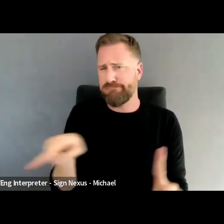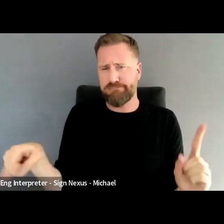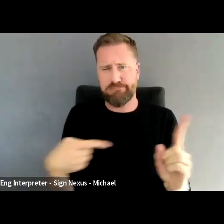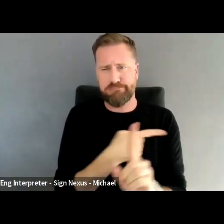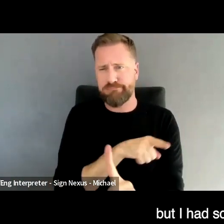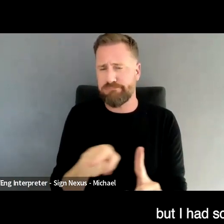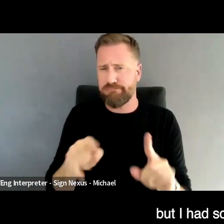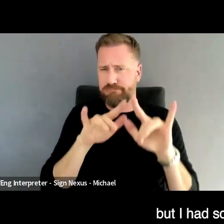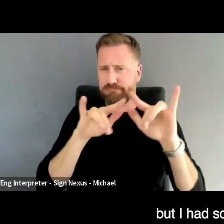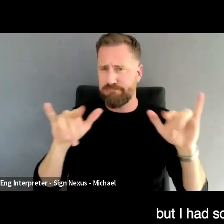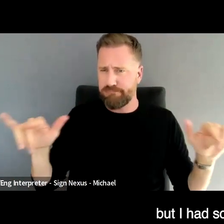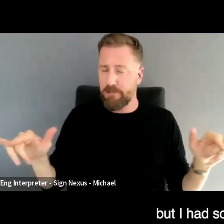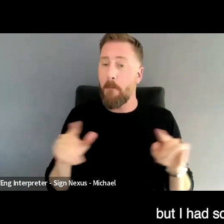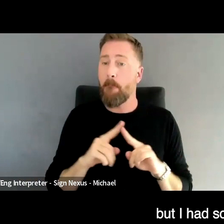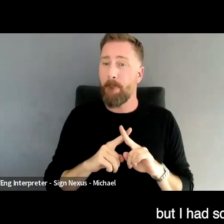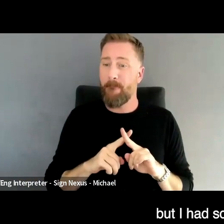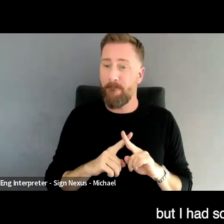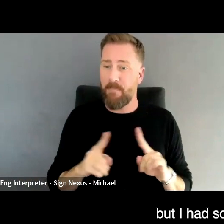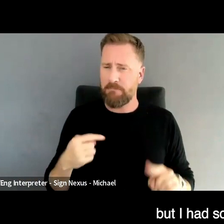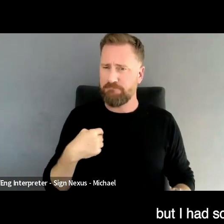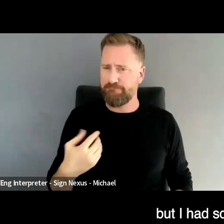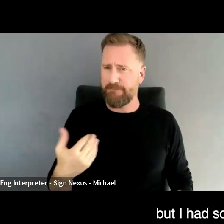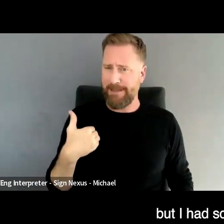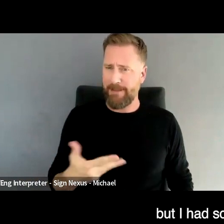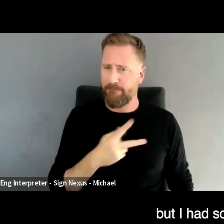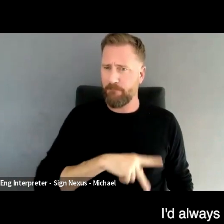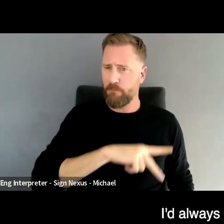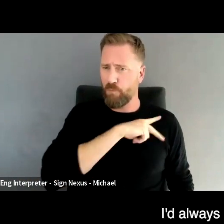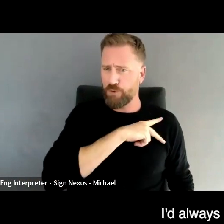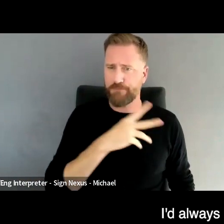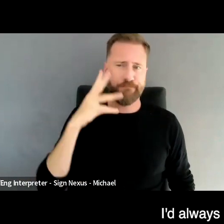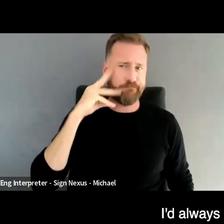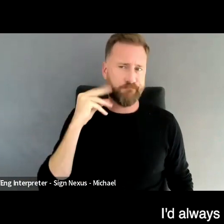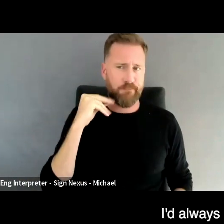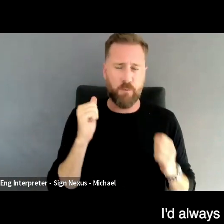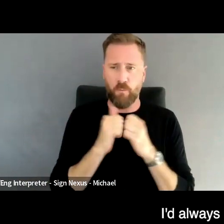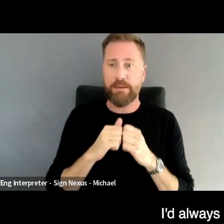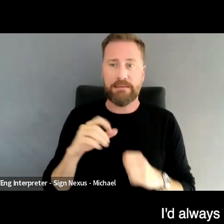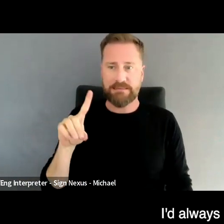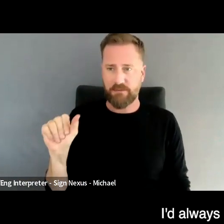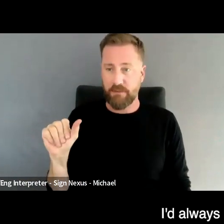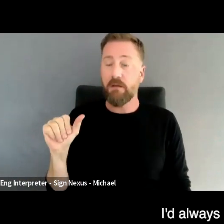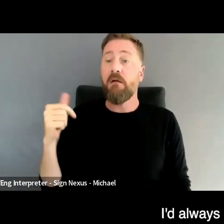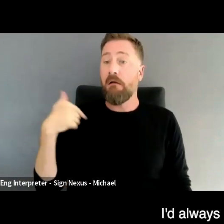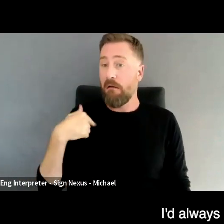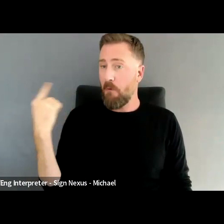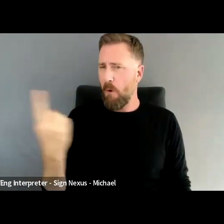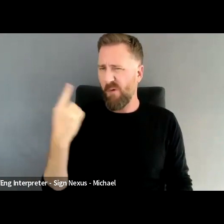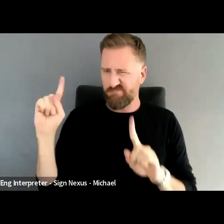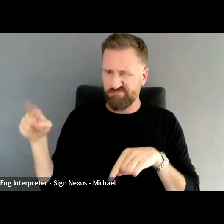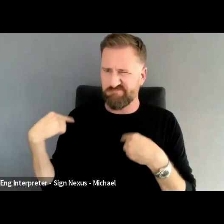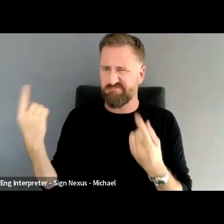but I had some we had a personal experience of disability. I'd always been neurodivergent and known that difference,